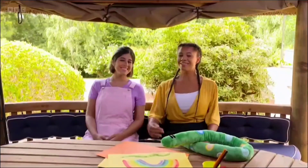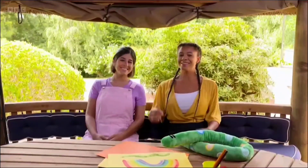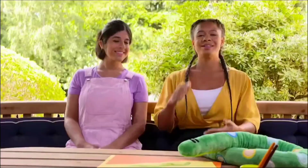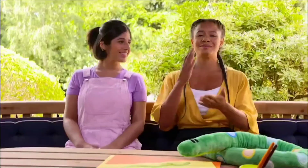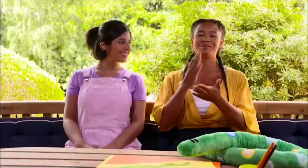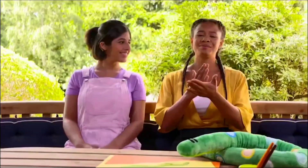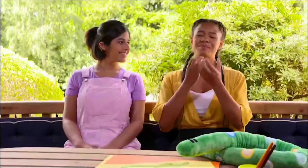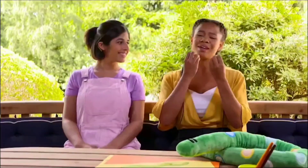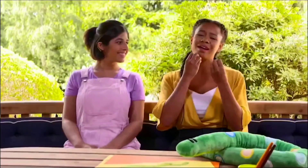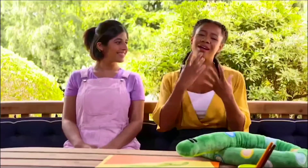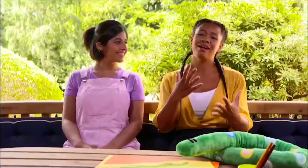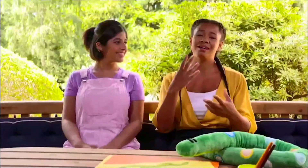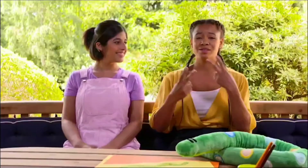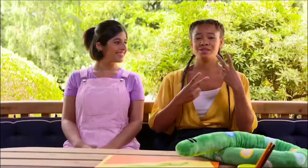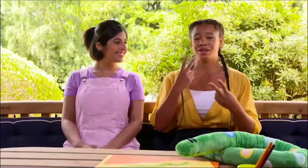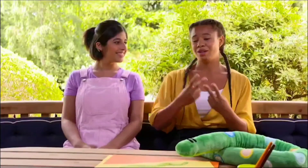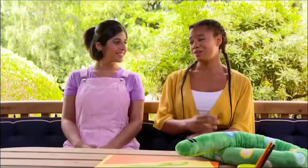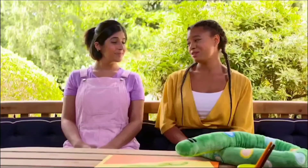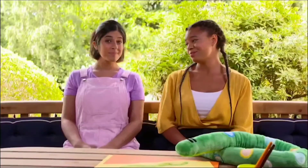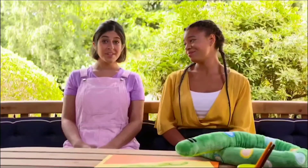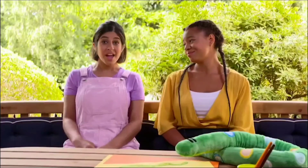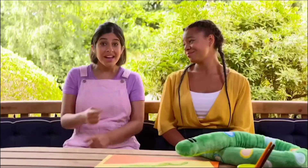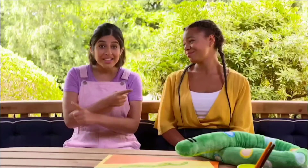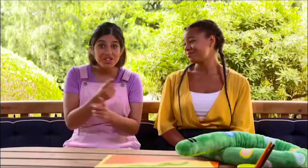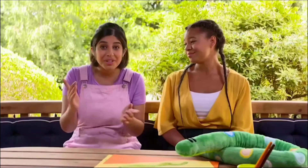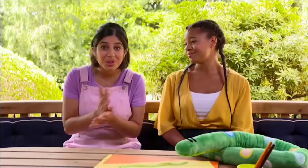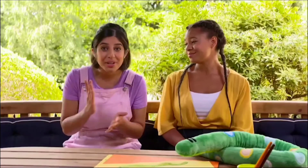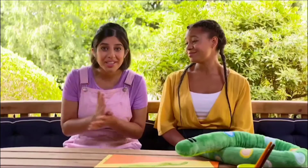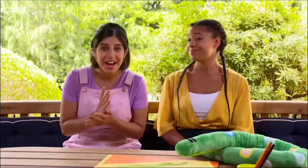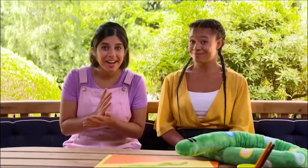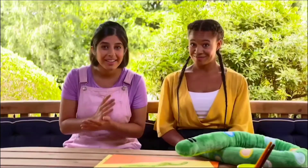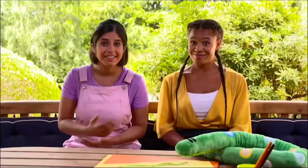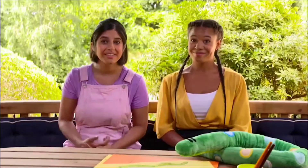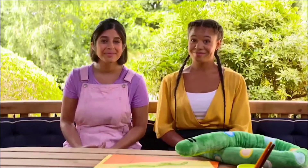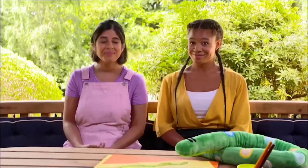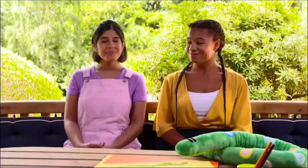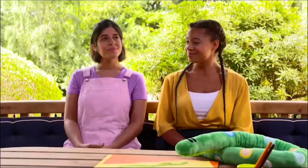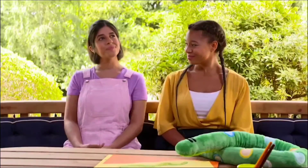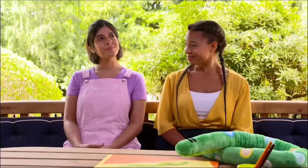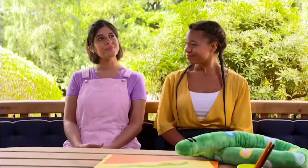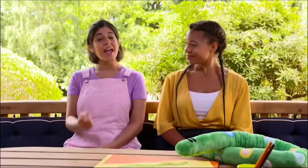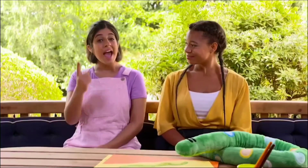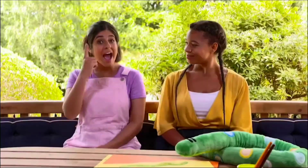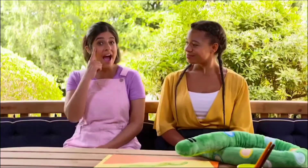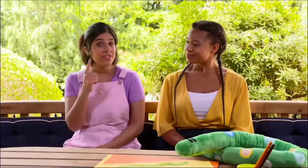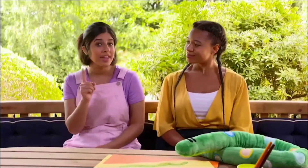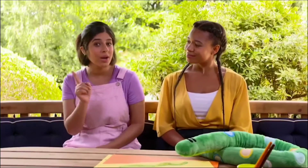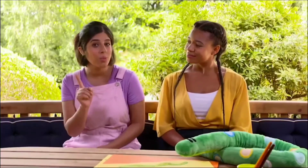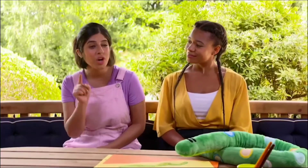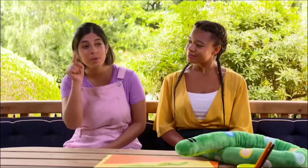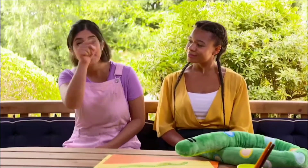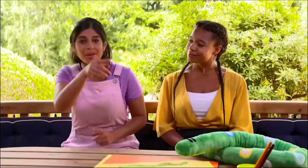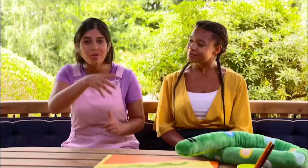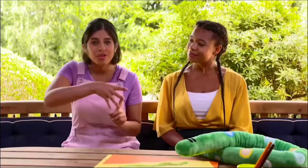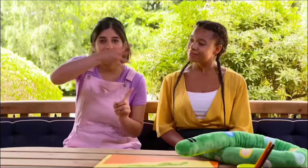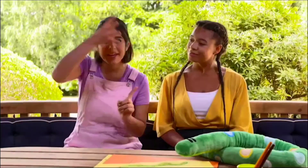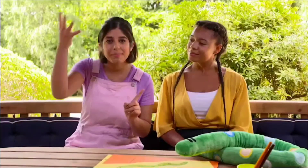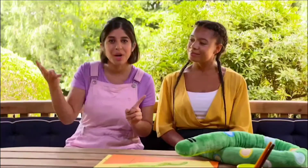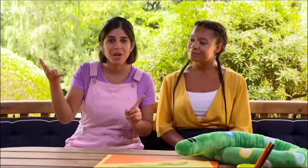What a beautiful song that was Did you enjoy that? Hmm, have a think on what could be beyond the rainbow